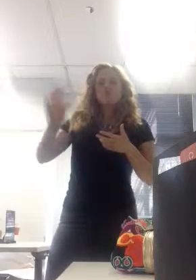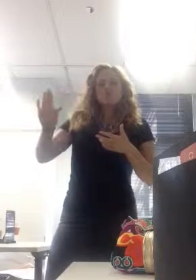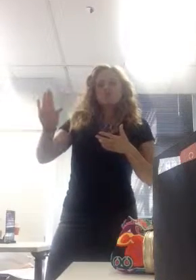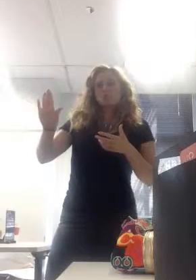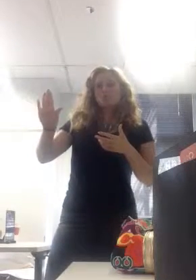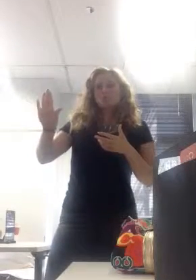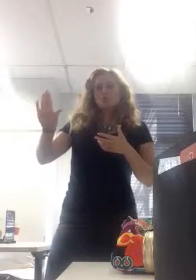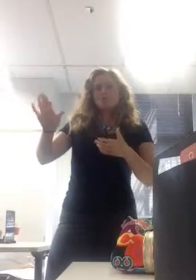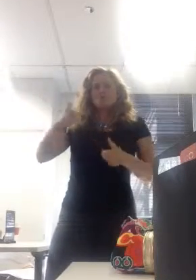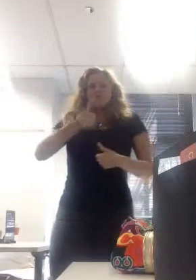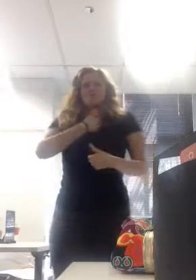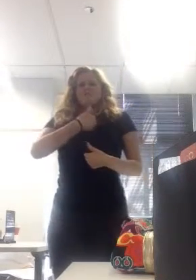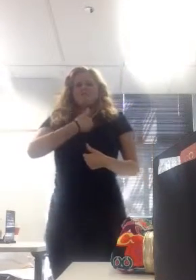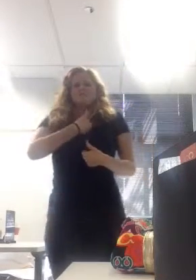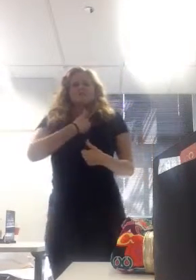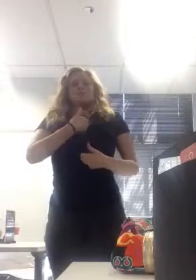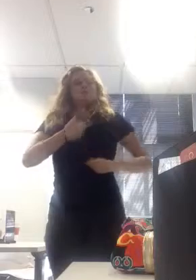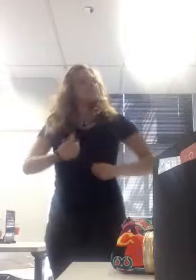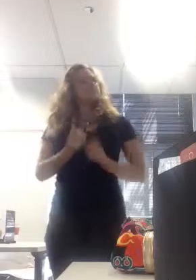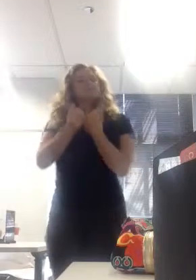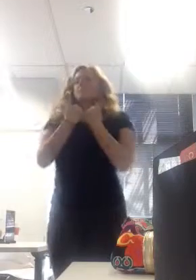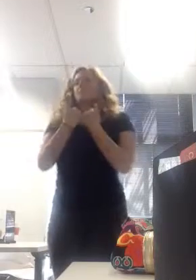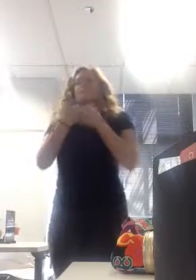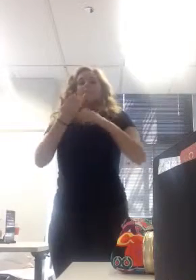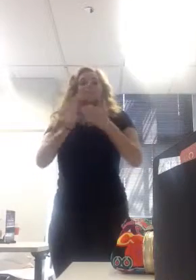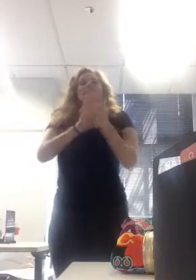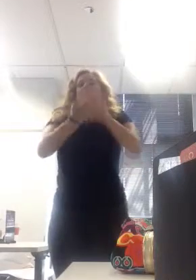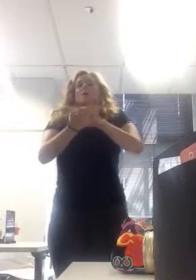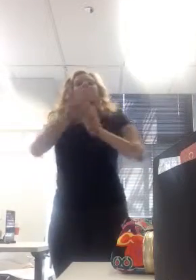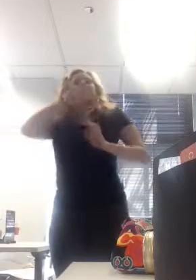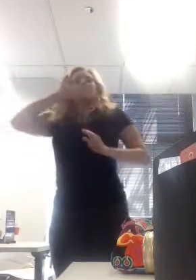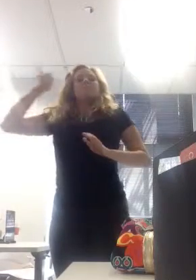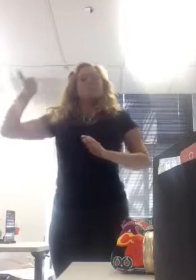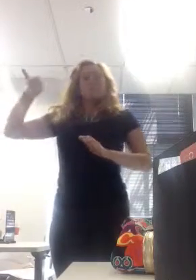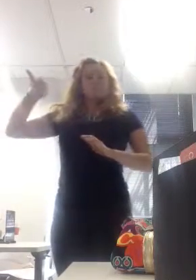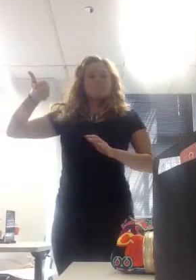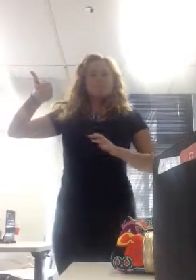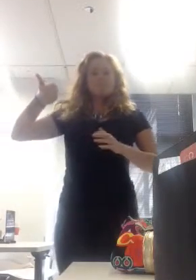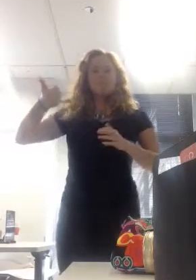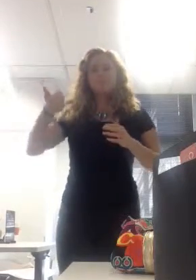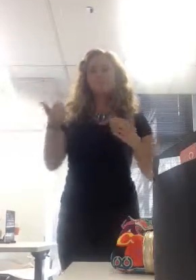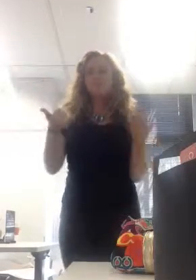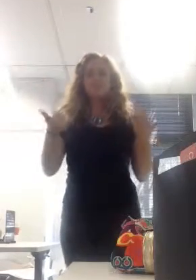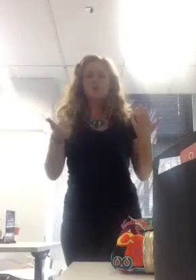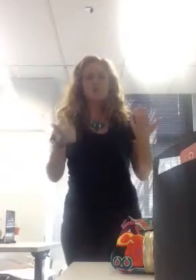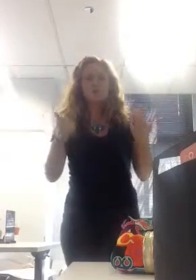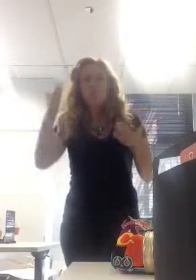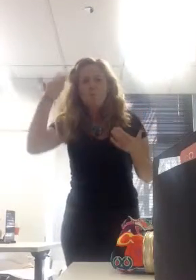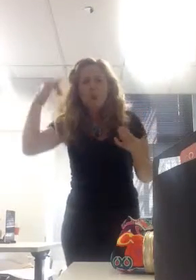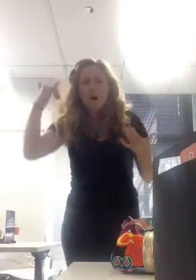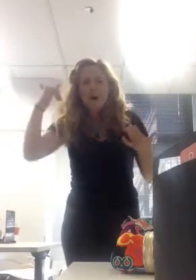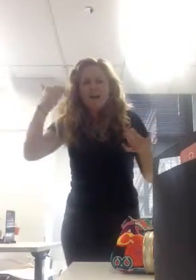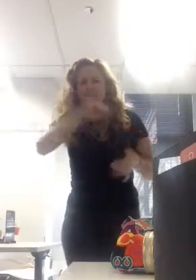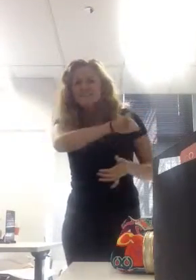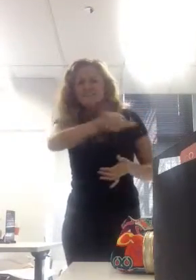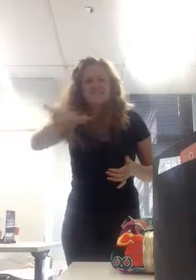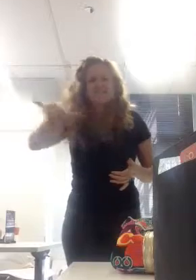To get good grades? To become better educated. To work hard at your job. To put in overtime. To think of that new